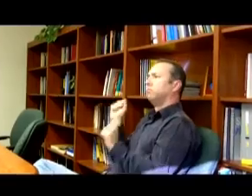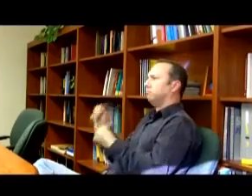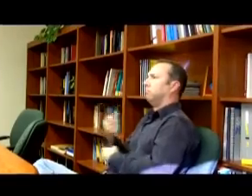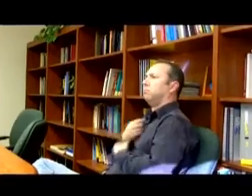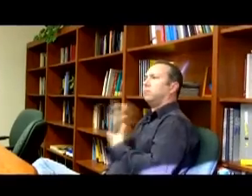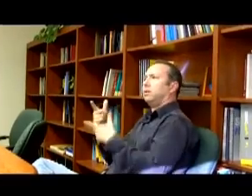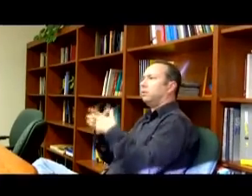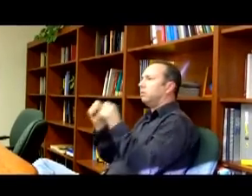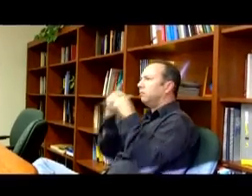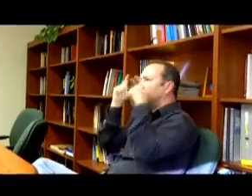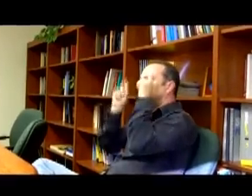hemisphere,